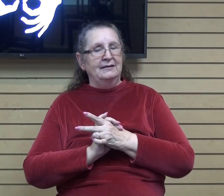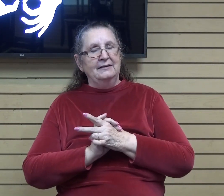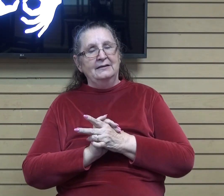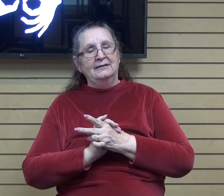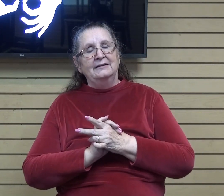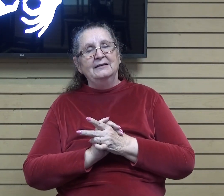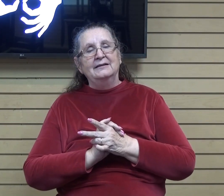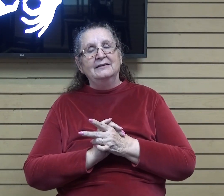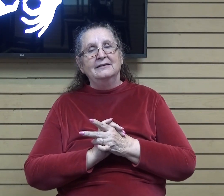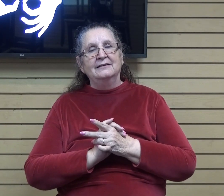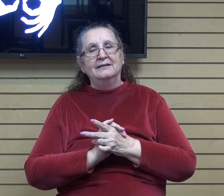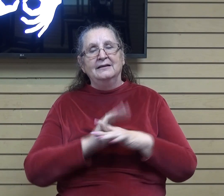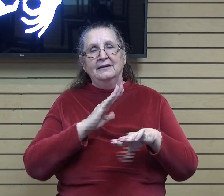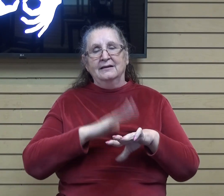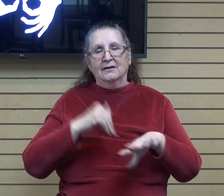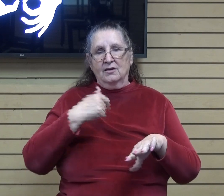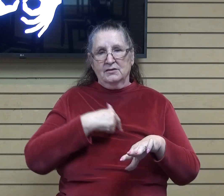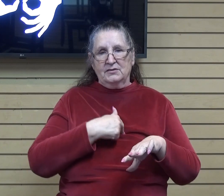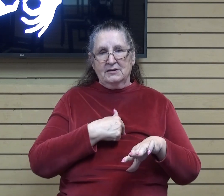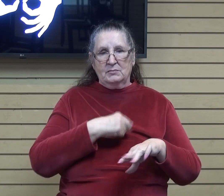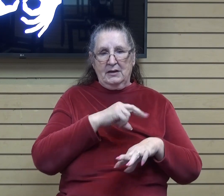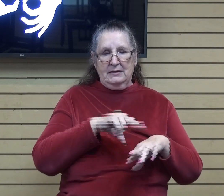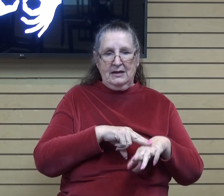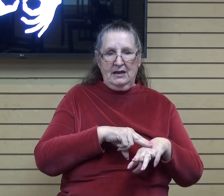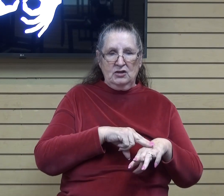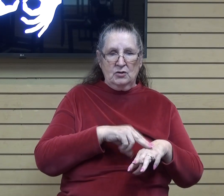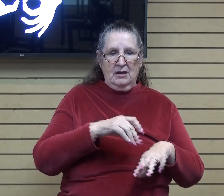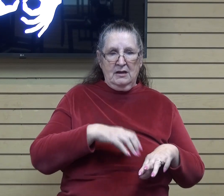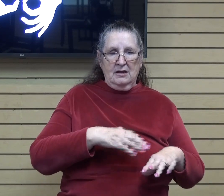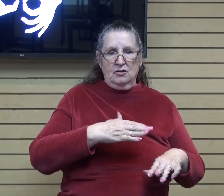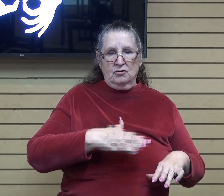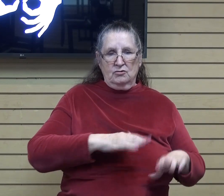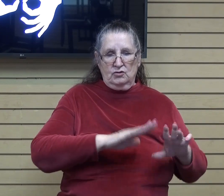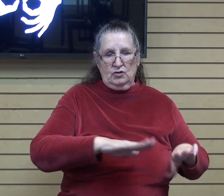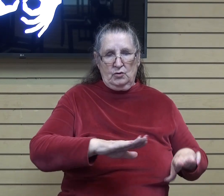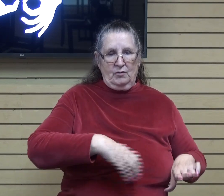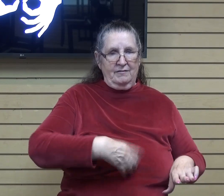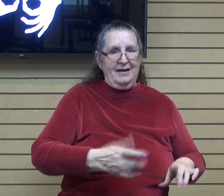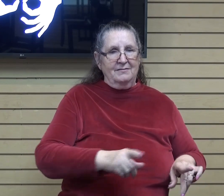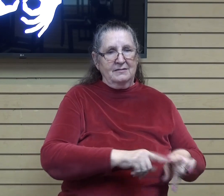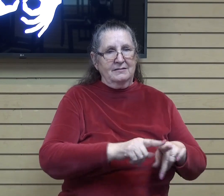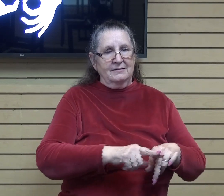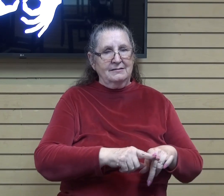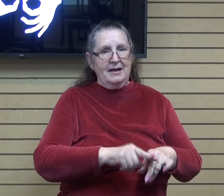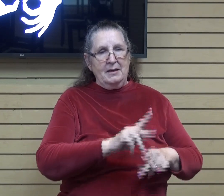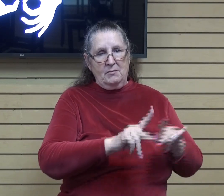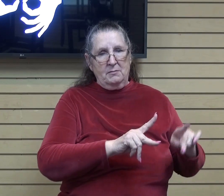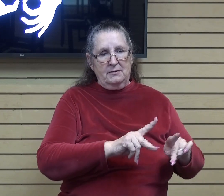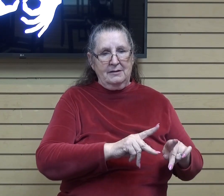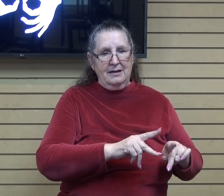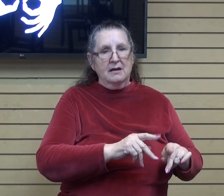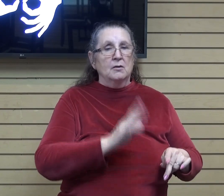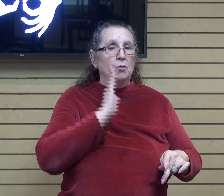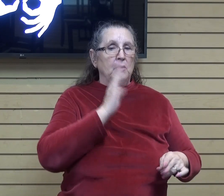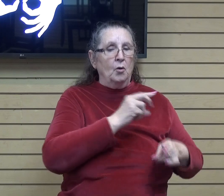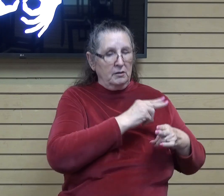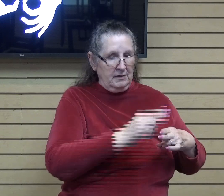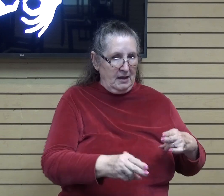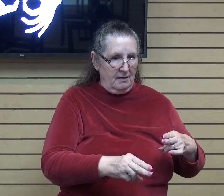He calls us, we were by nature children of wrath, like the rest of mankind, destined for hell. That's rough.